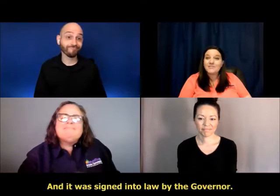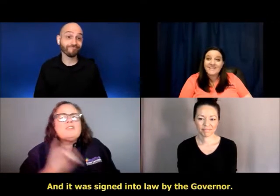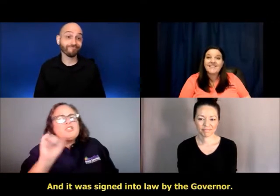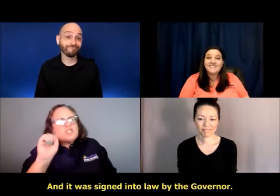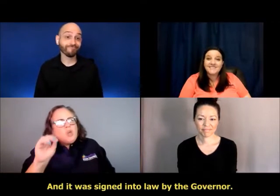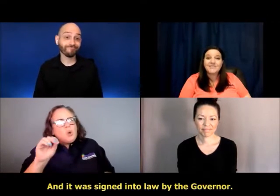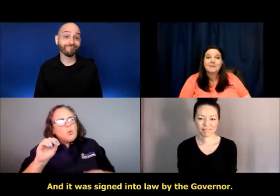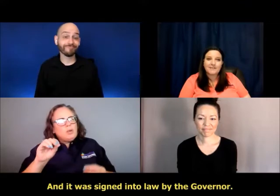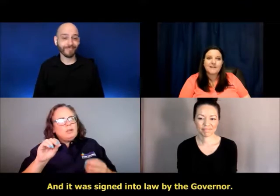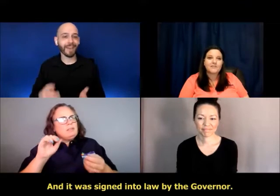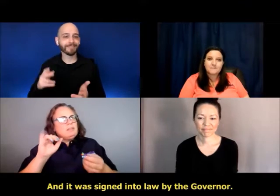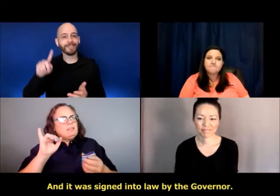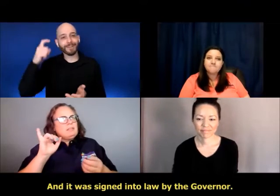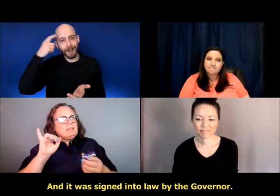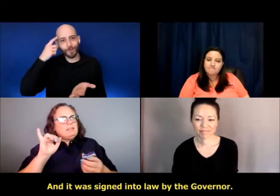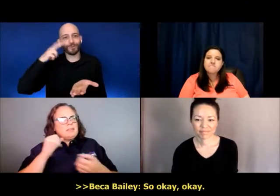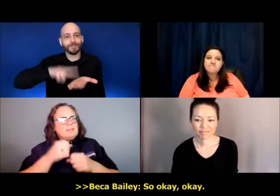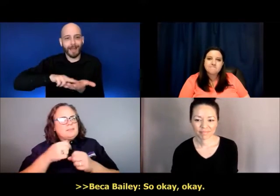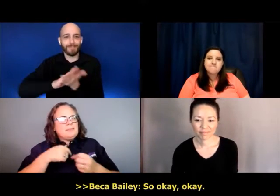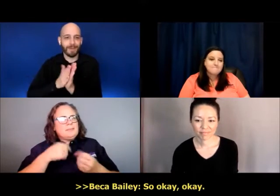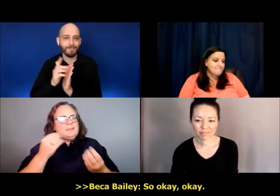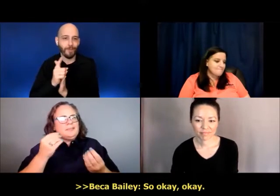And it was signed into law by the government.